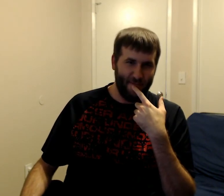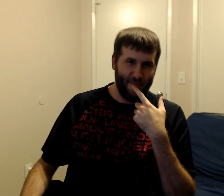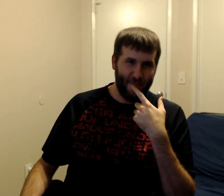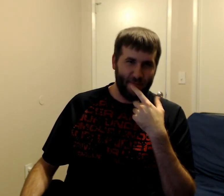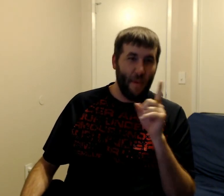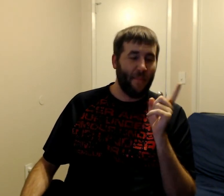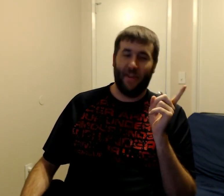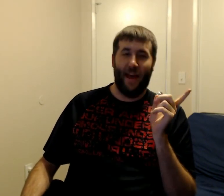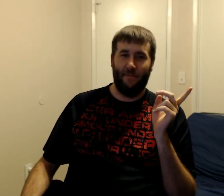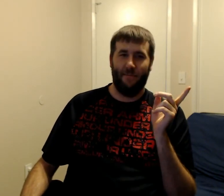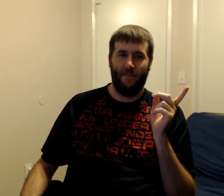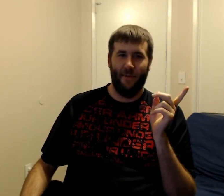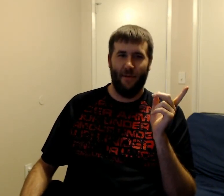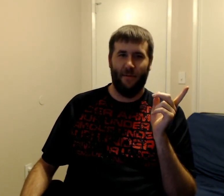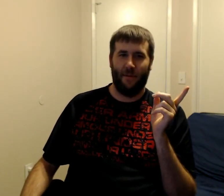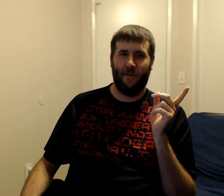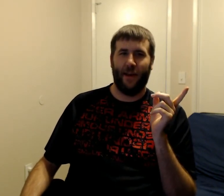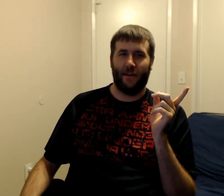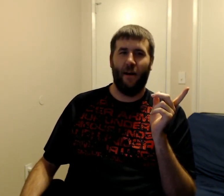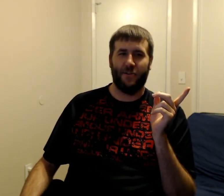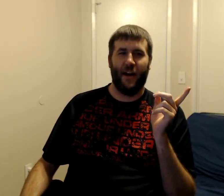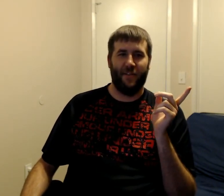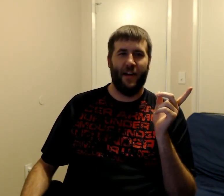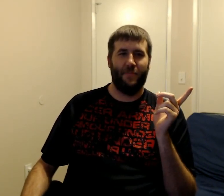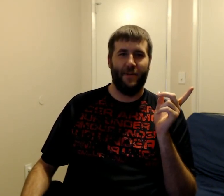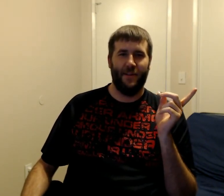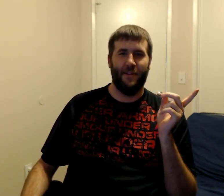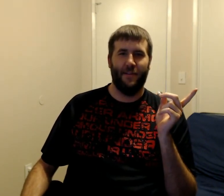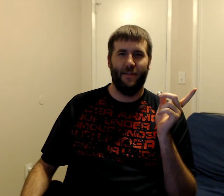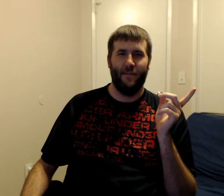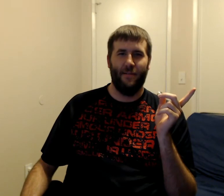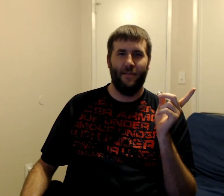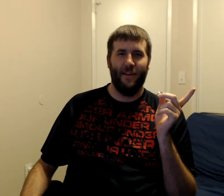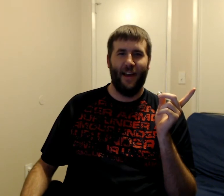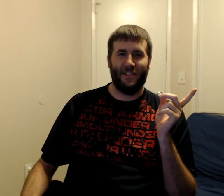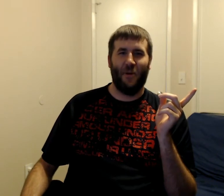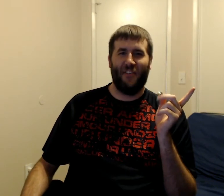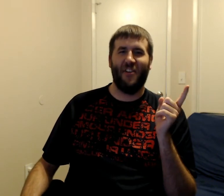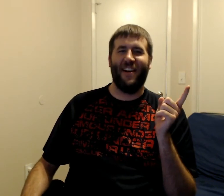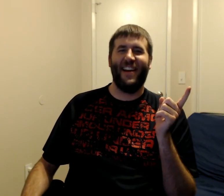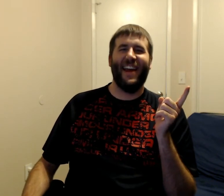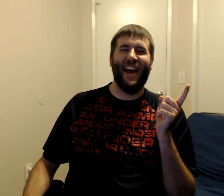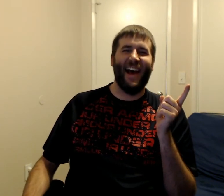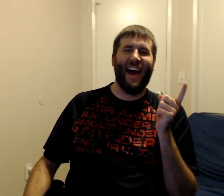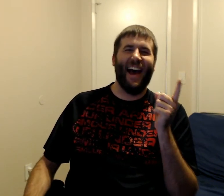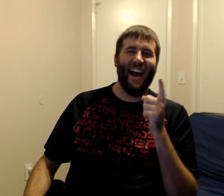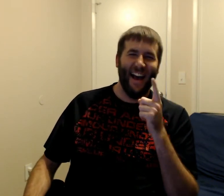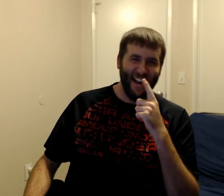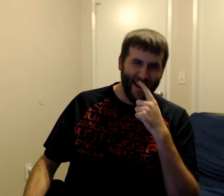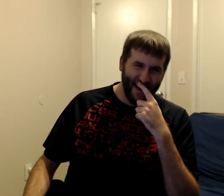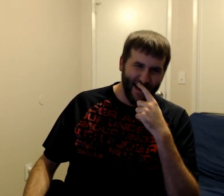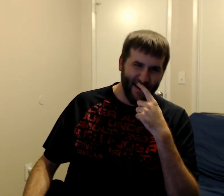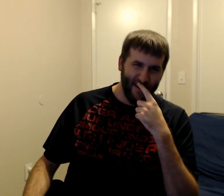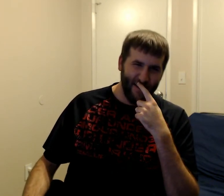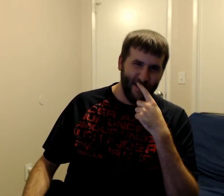Remember that. Okay, we got a car driving up. It's a referee. What